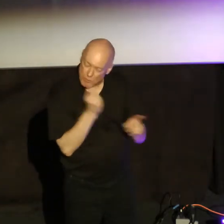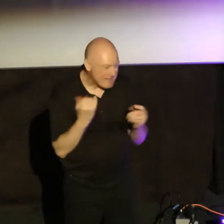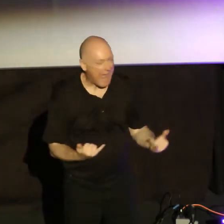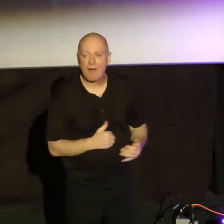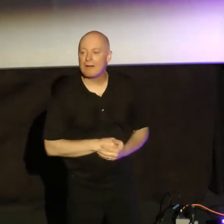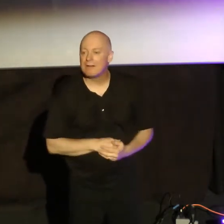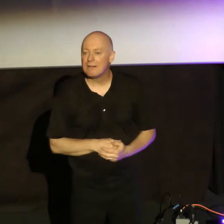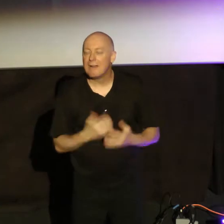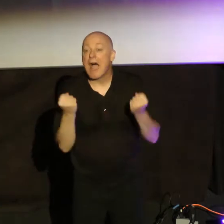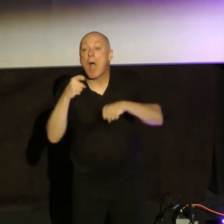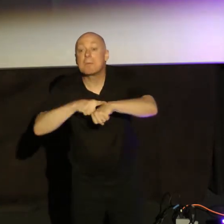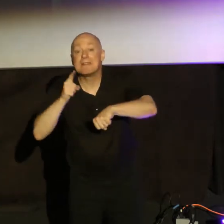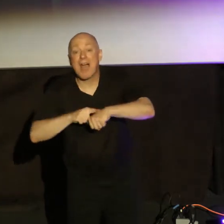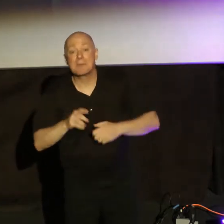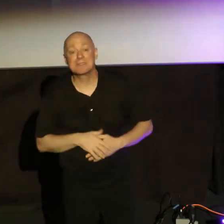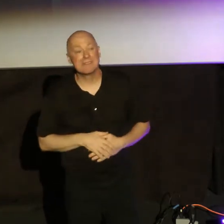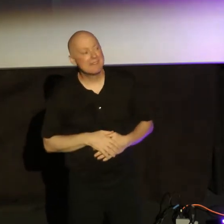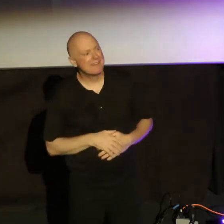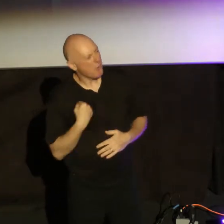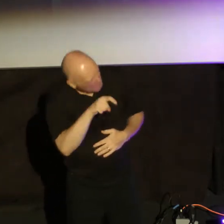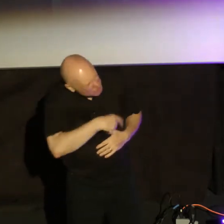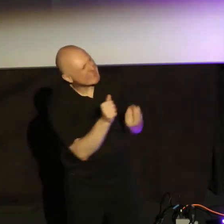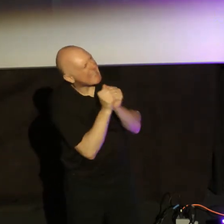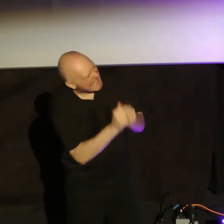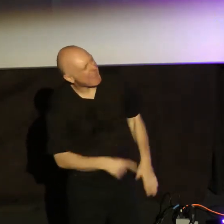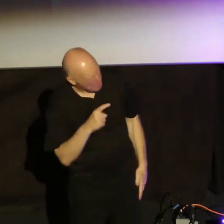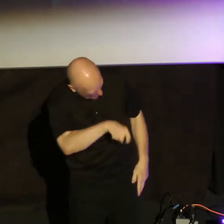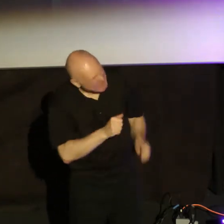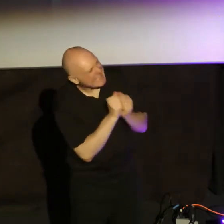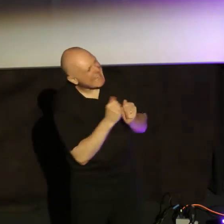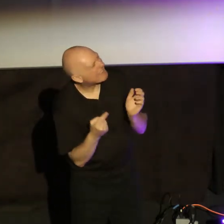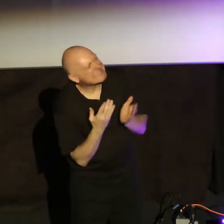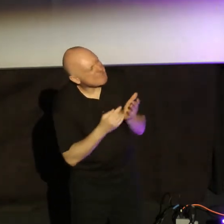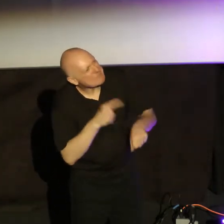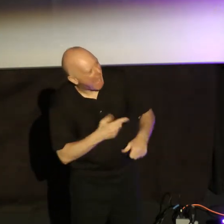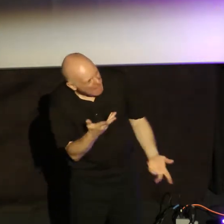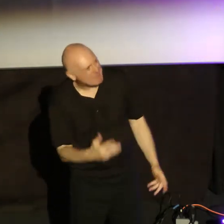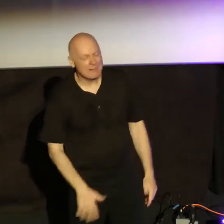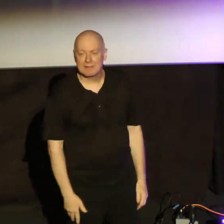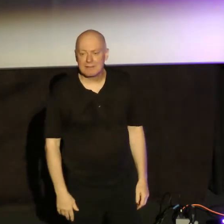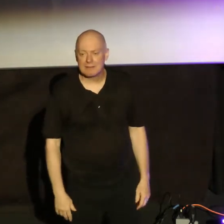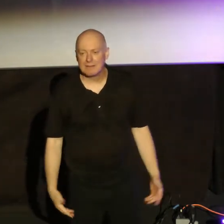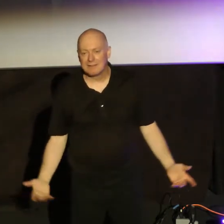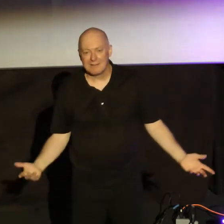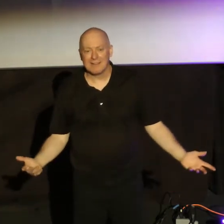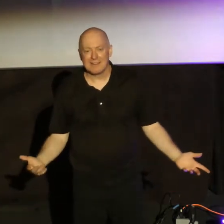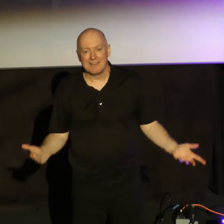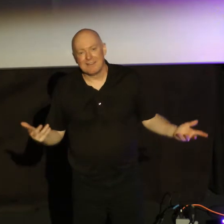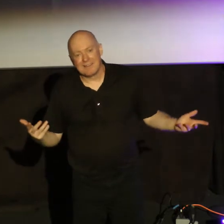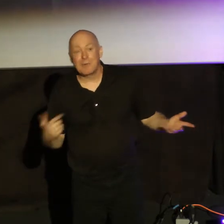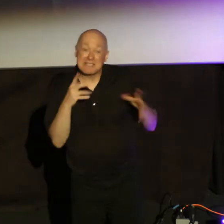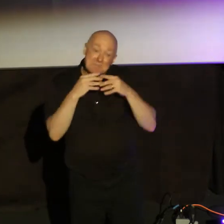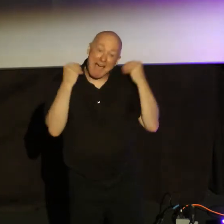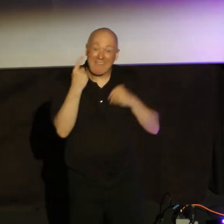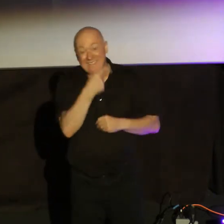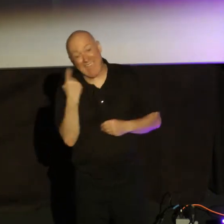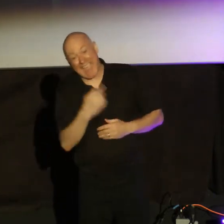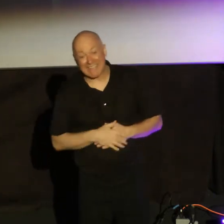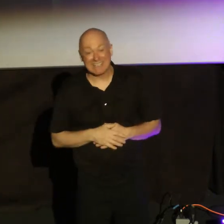How many times have we said, you know what, let's get together. And we should get together sometime. And we mean well. And we've got a smile on our face. And in our hearts,